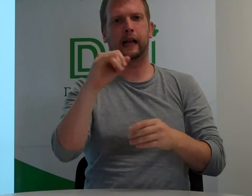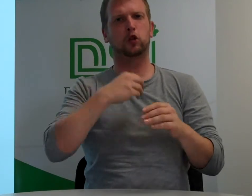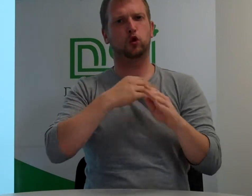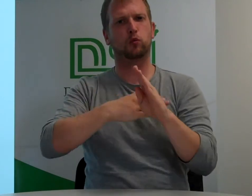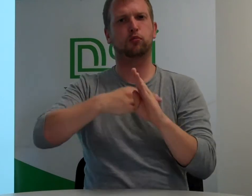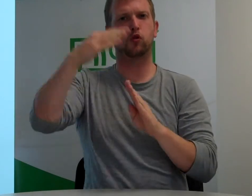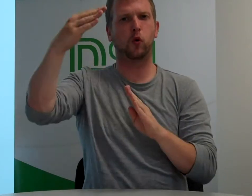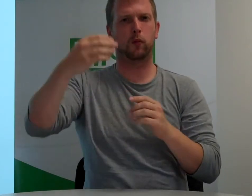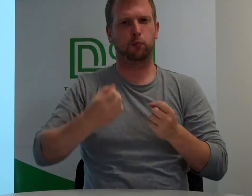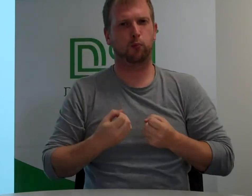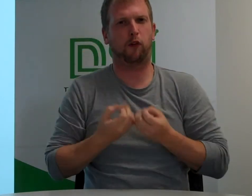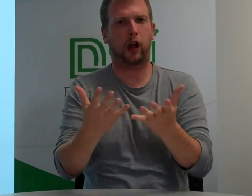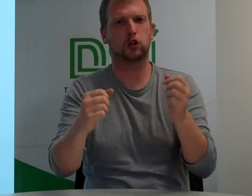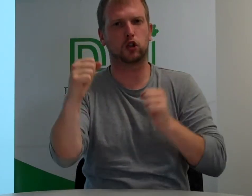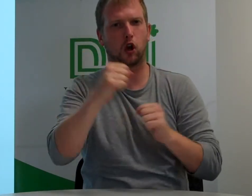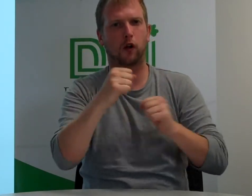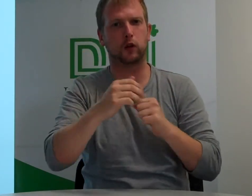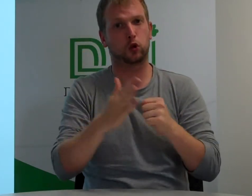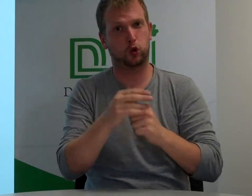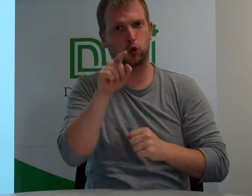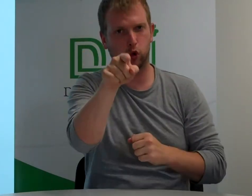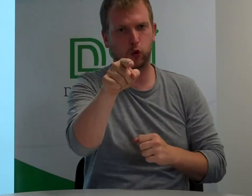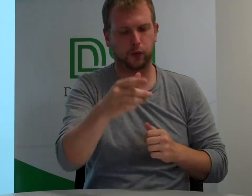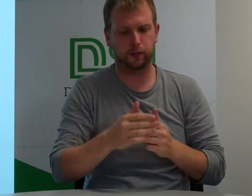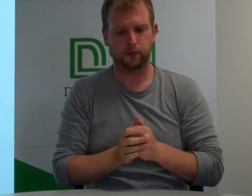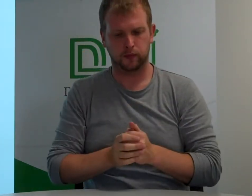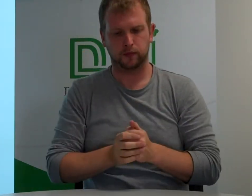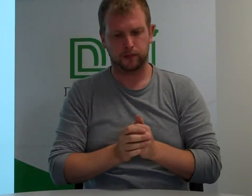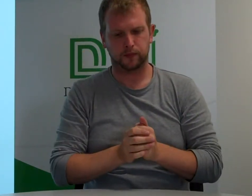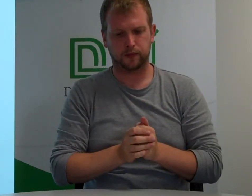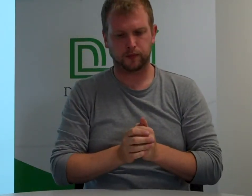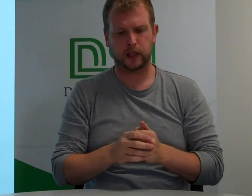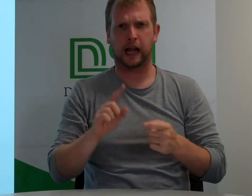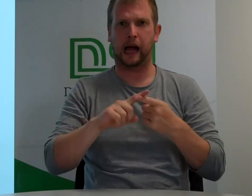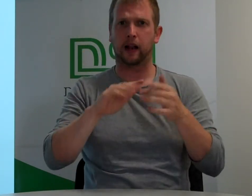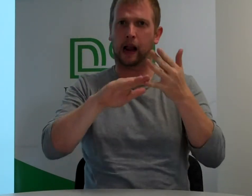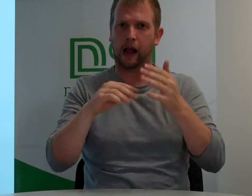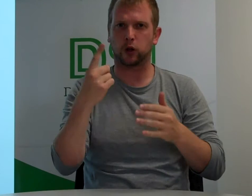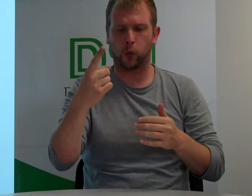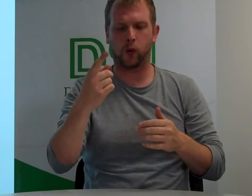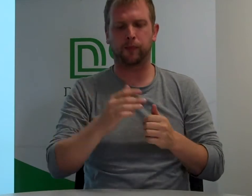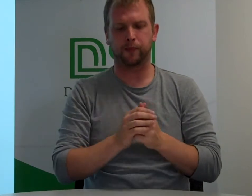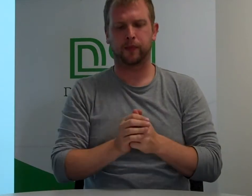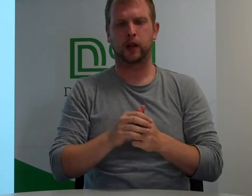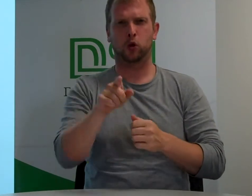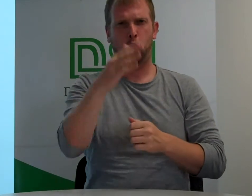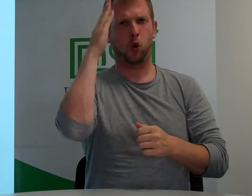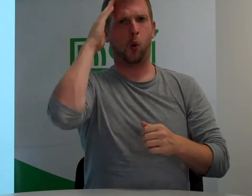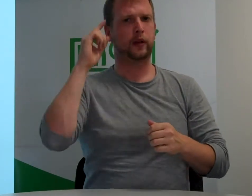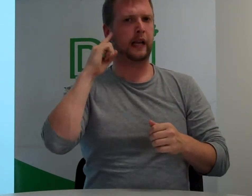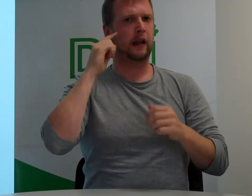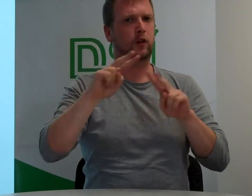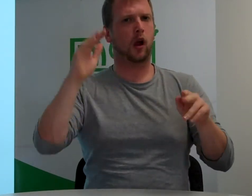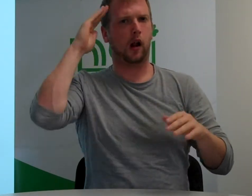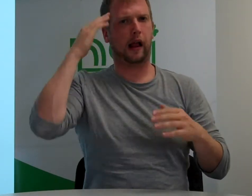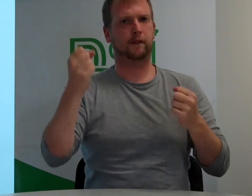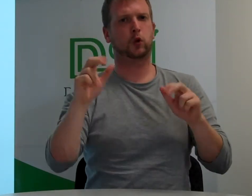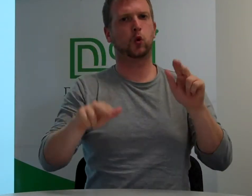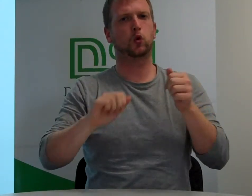attitude to have sounded to you. The last one is about your